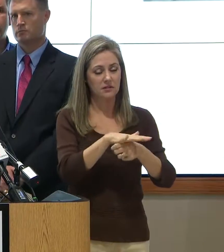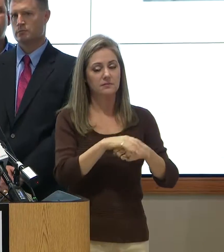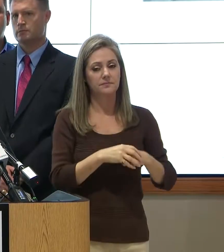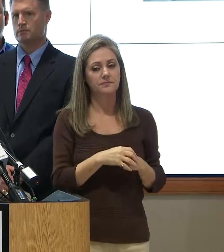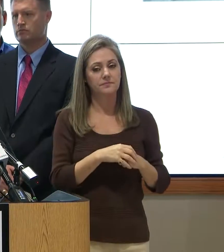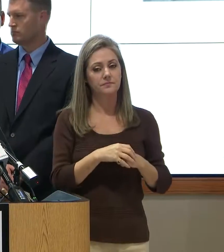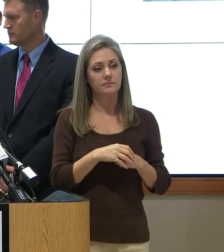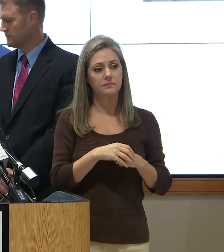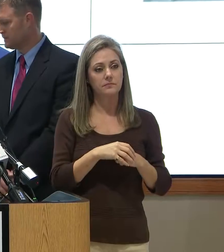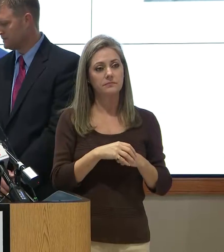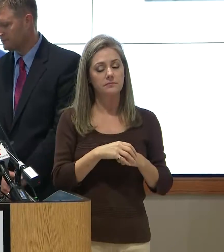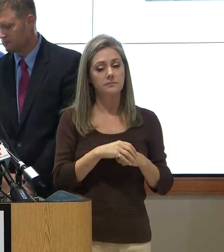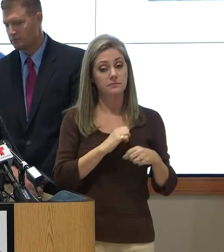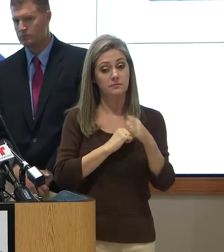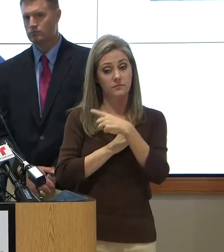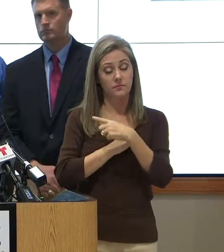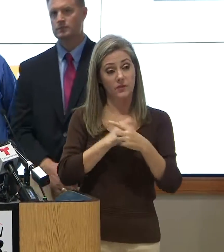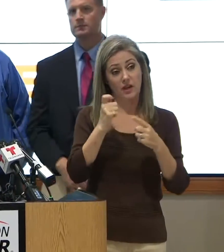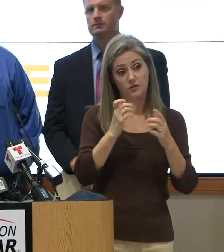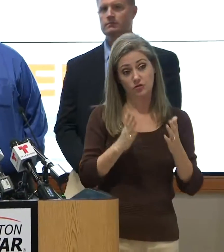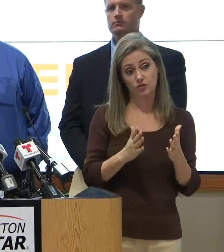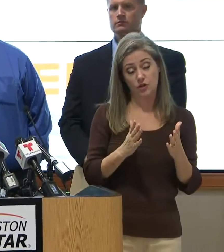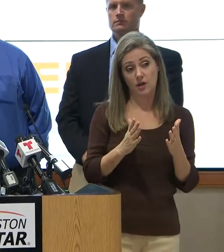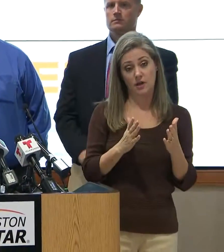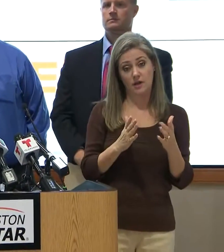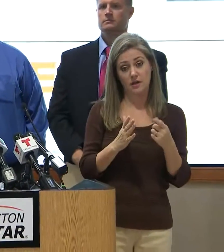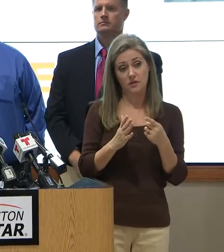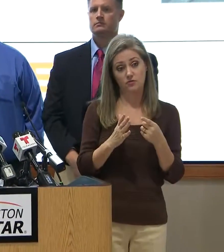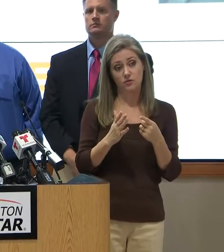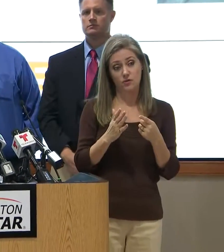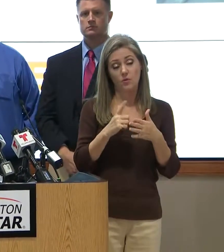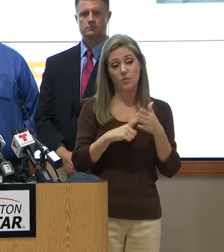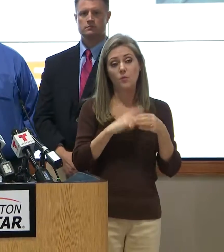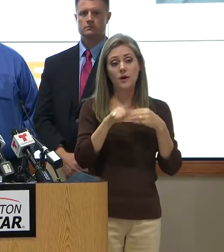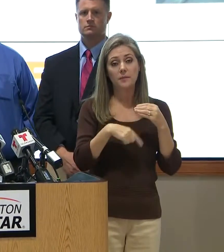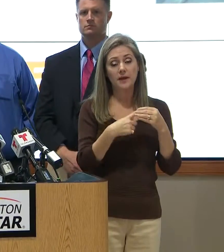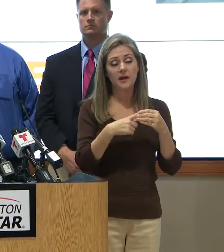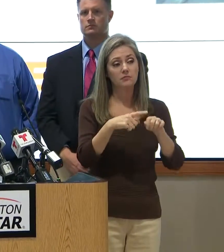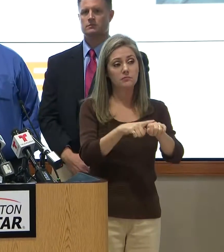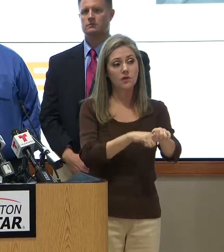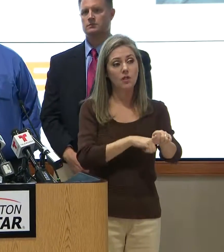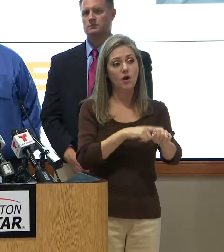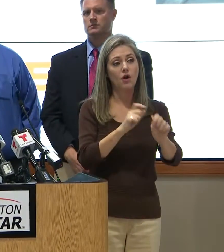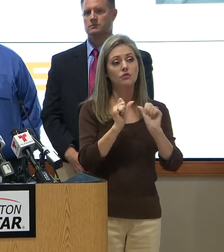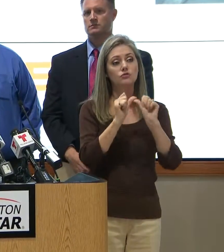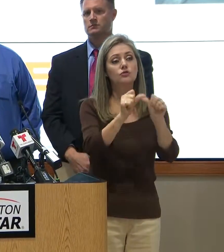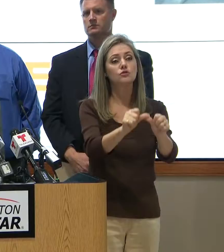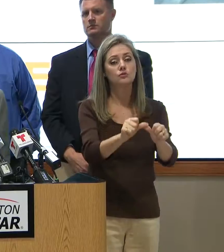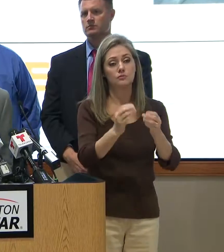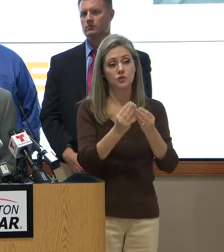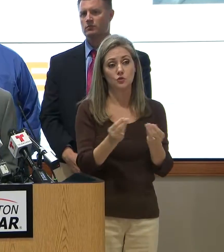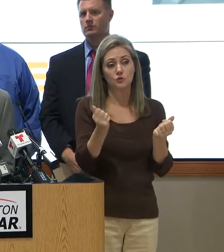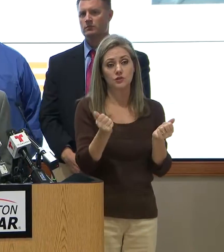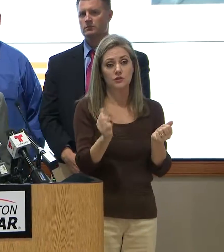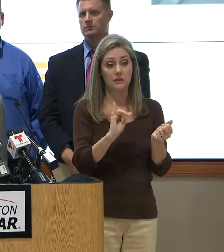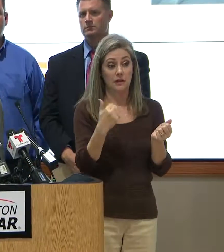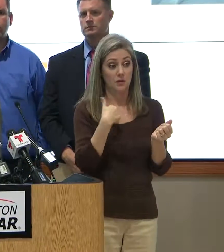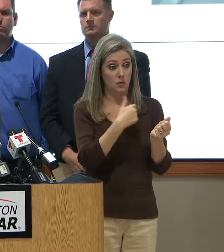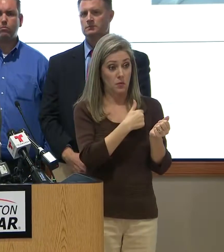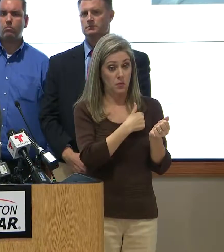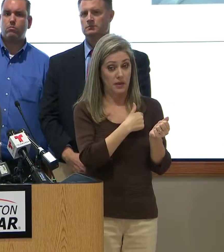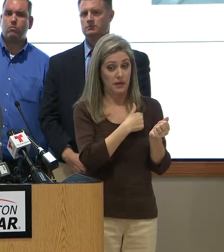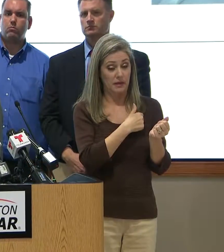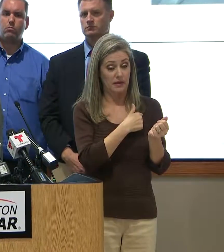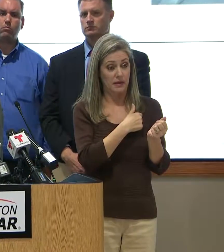Judge, are you going to be further along with any talk about long-term solution in the sense of, are we going to get the